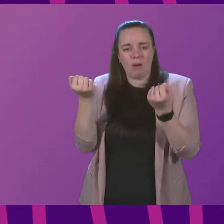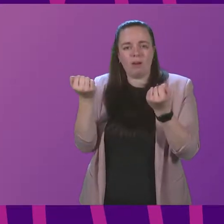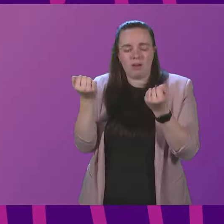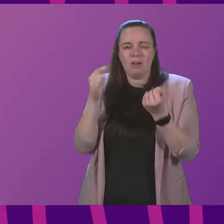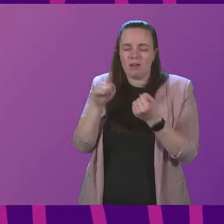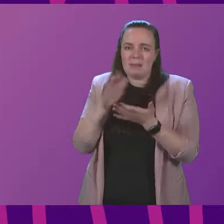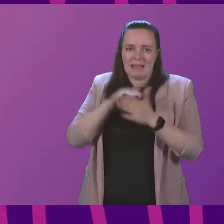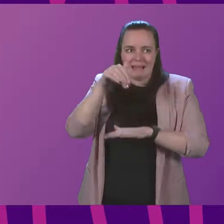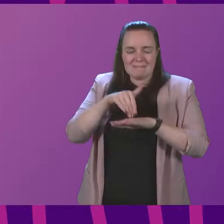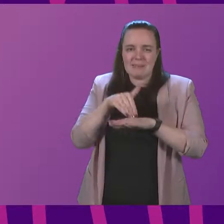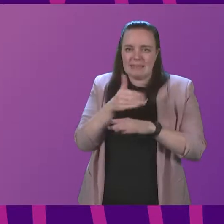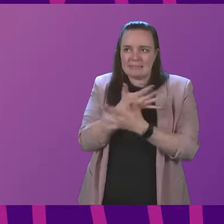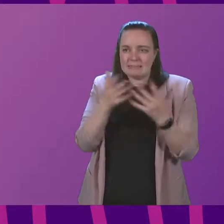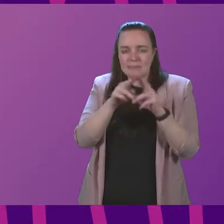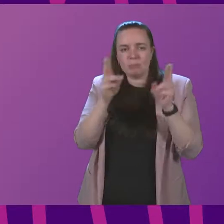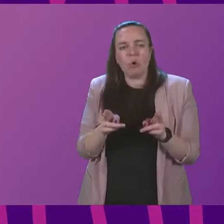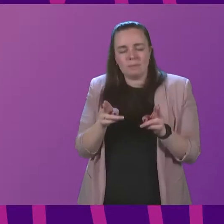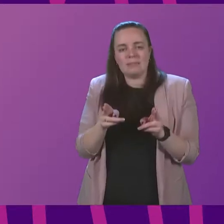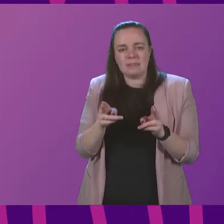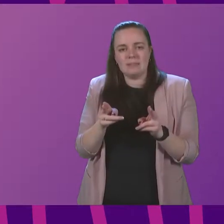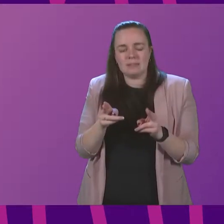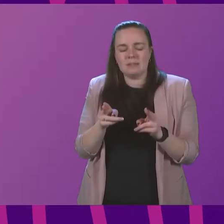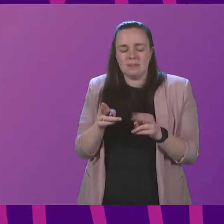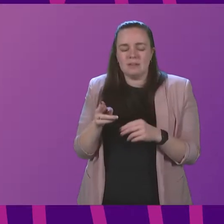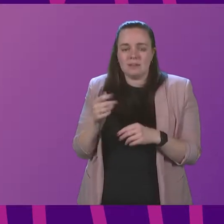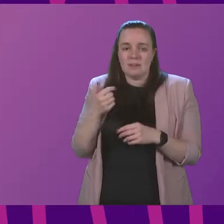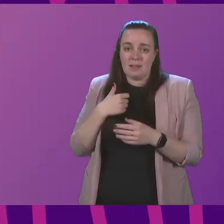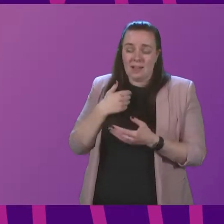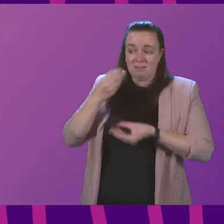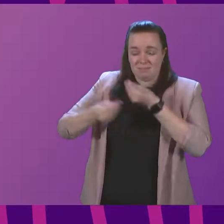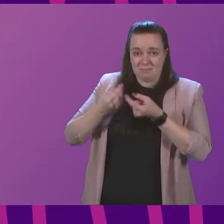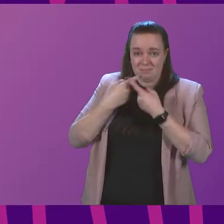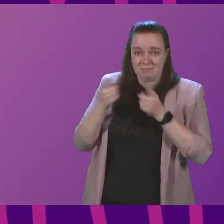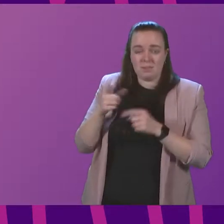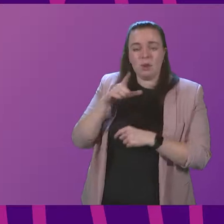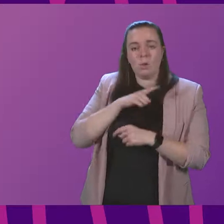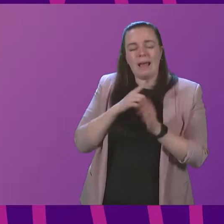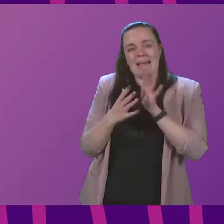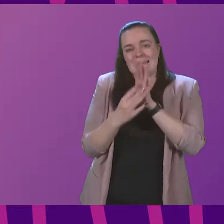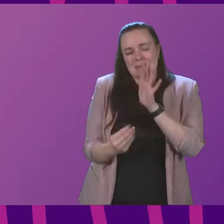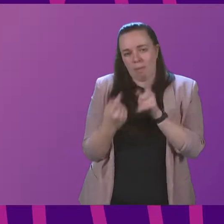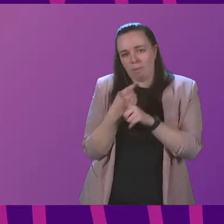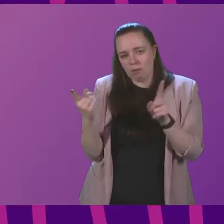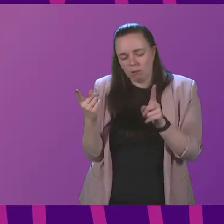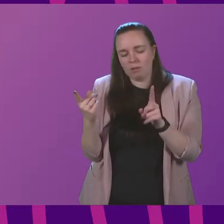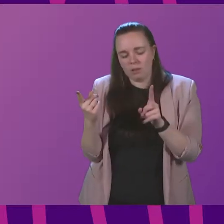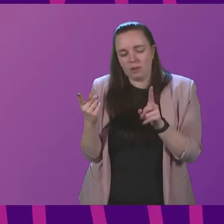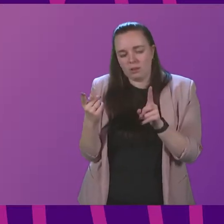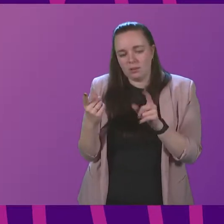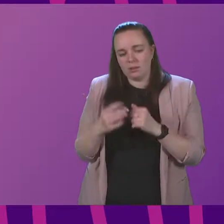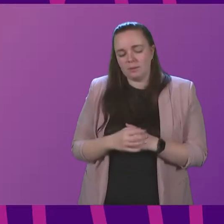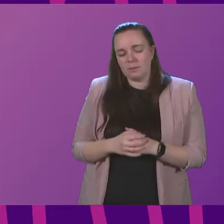affecting a limited number of properties. I cite that to give an example to Parliament that